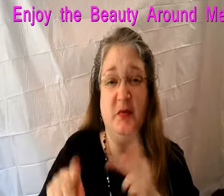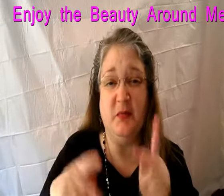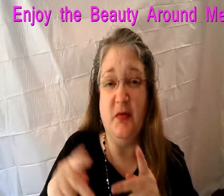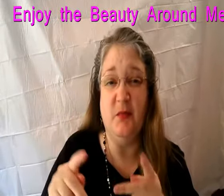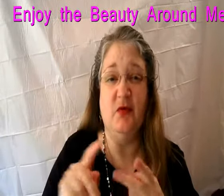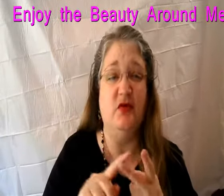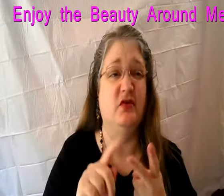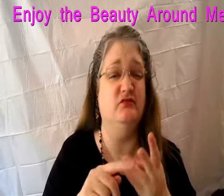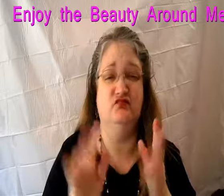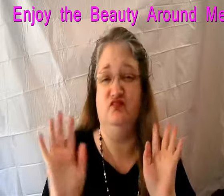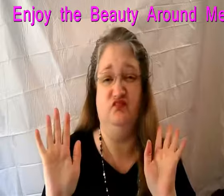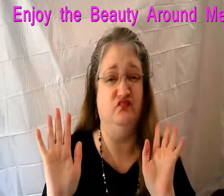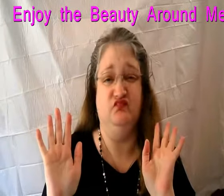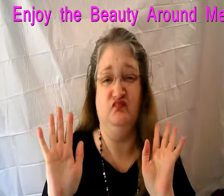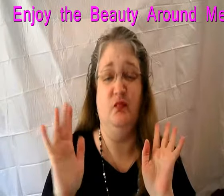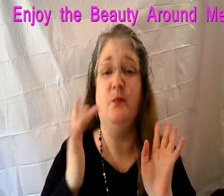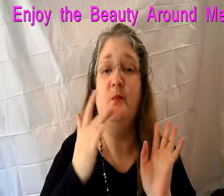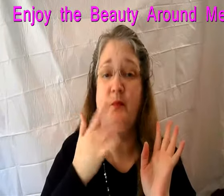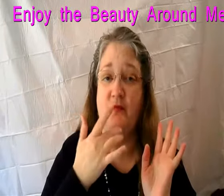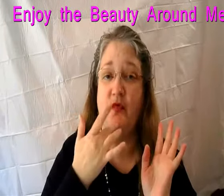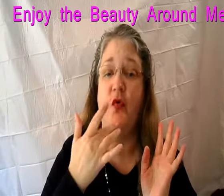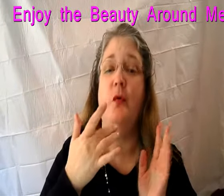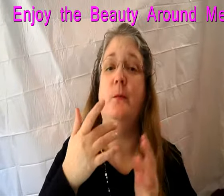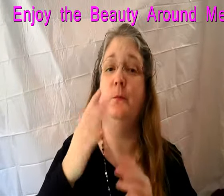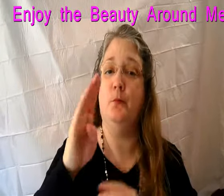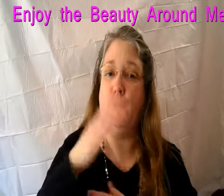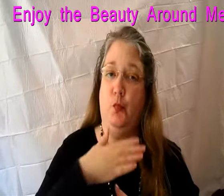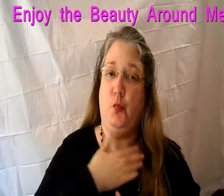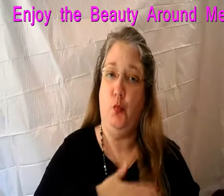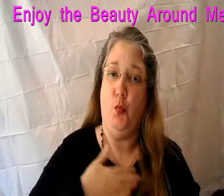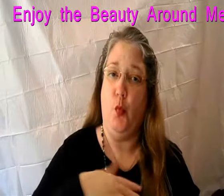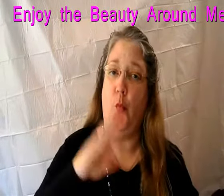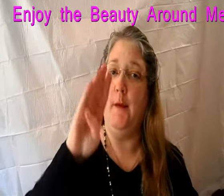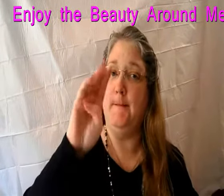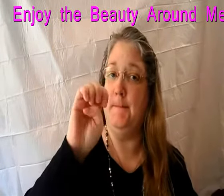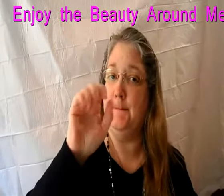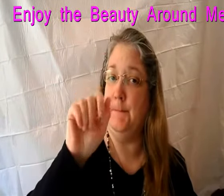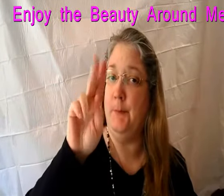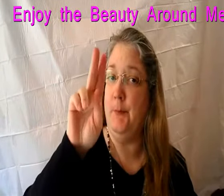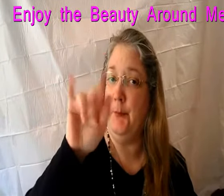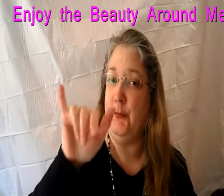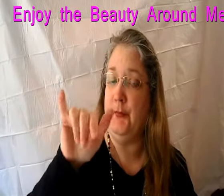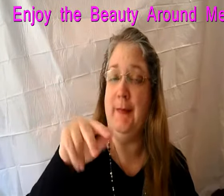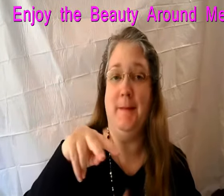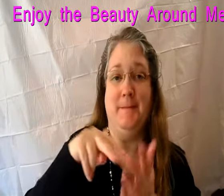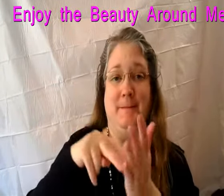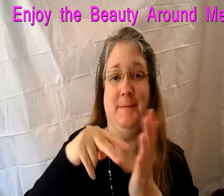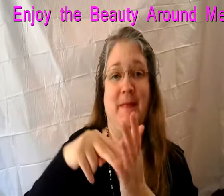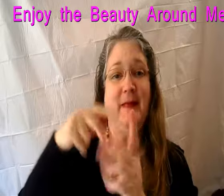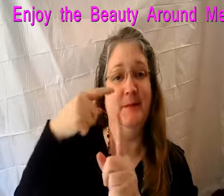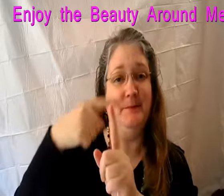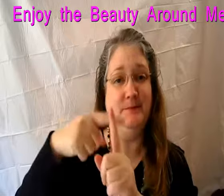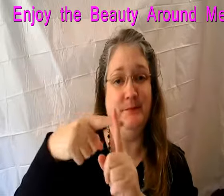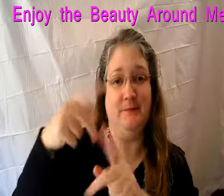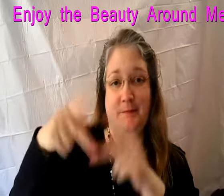a heavenly mansion, He's gone to prepare And with the promise